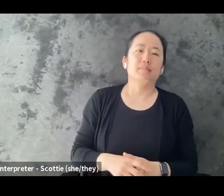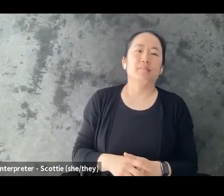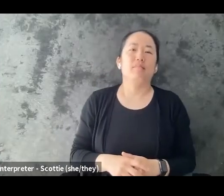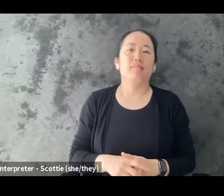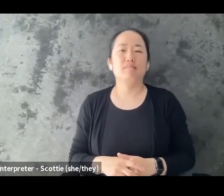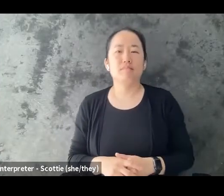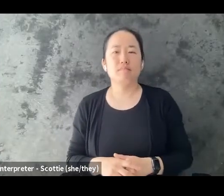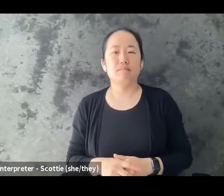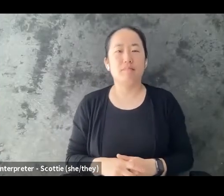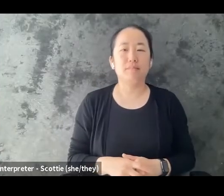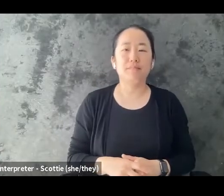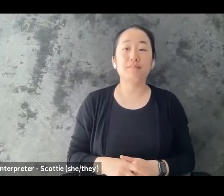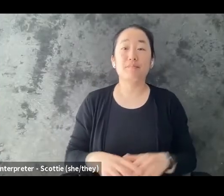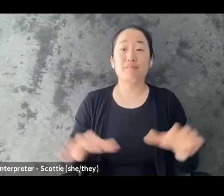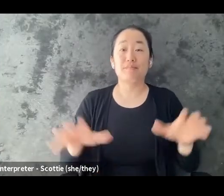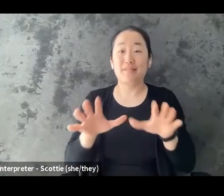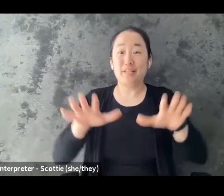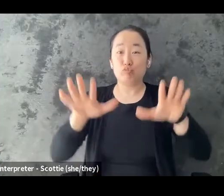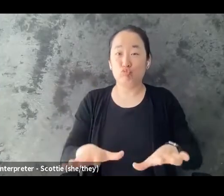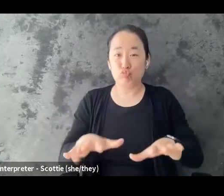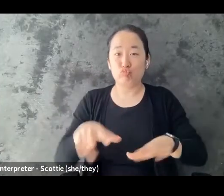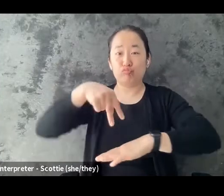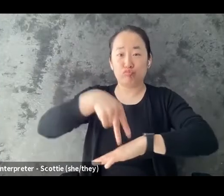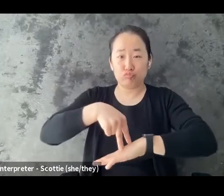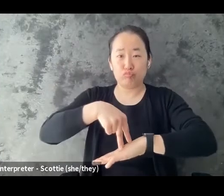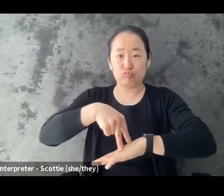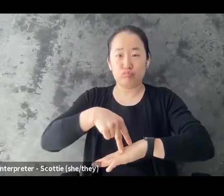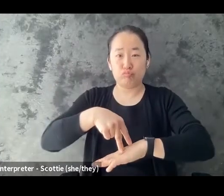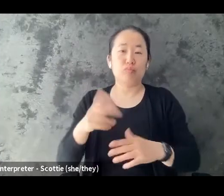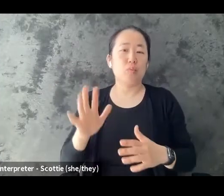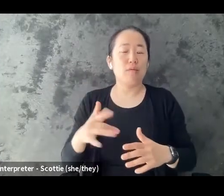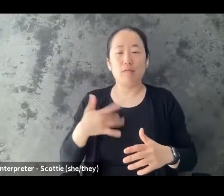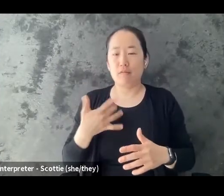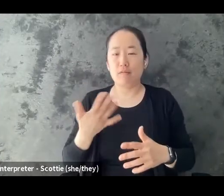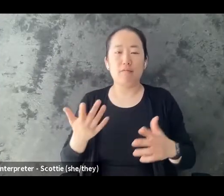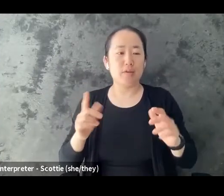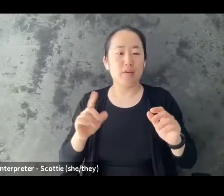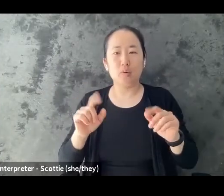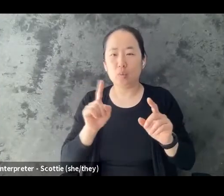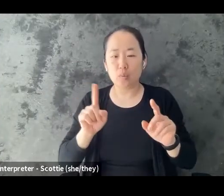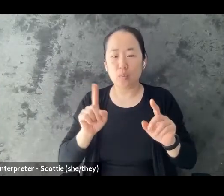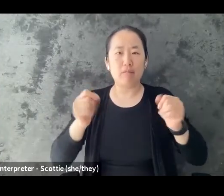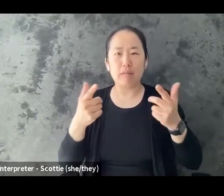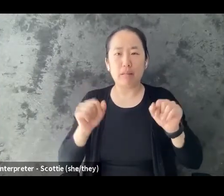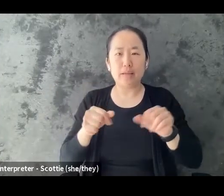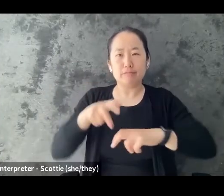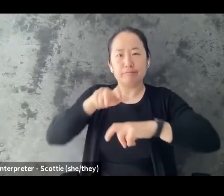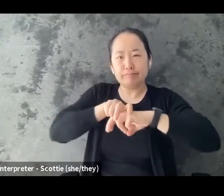Feel your feet on the ground or the places where your legs or other parts of your body might touch your chair or wherever you are sitting or